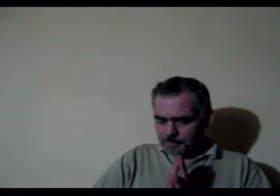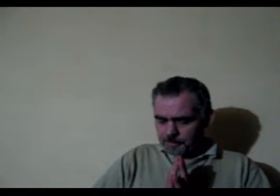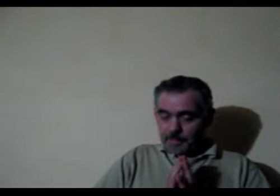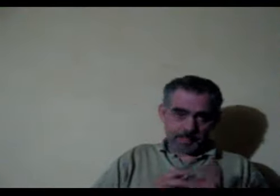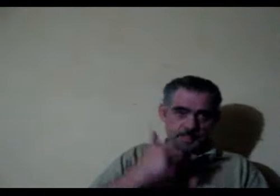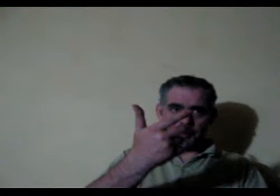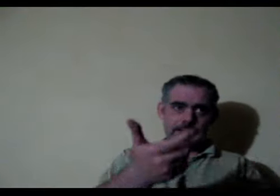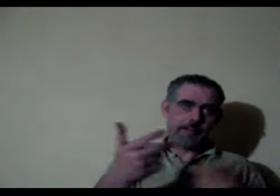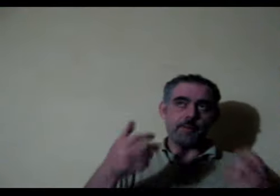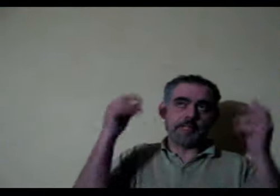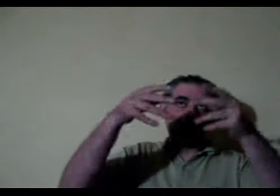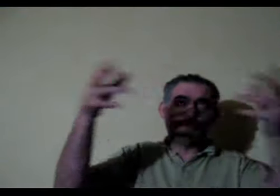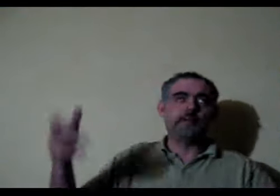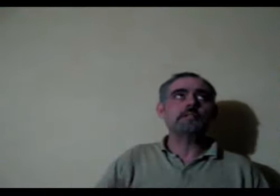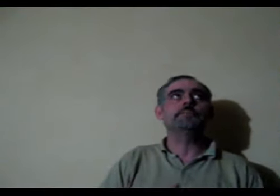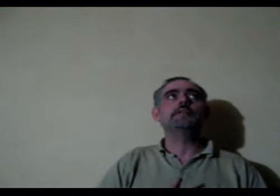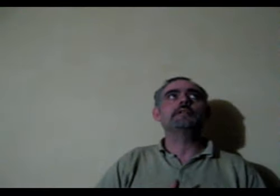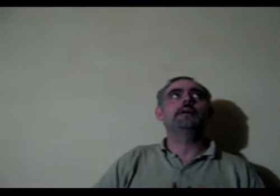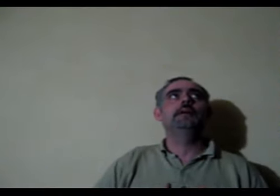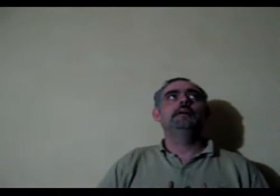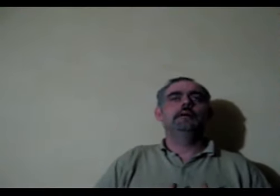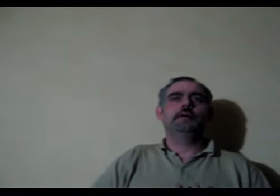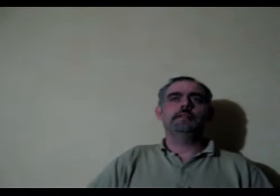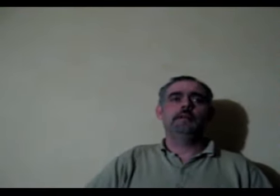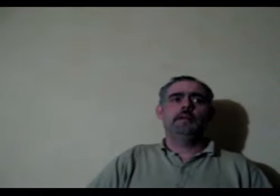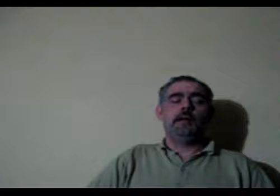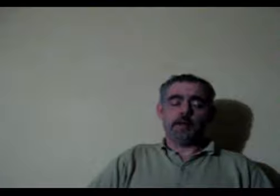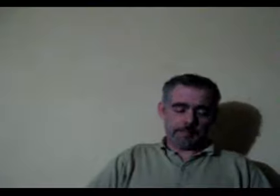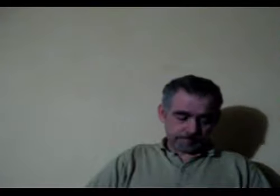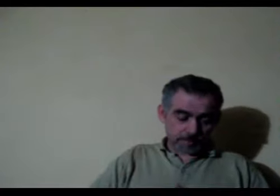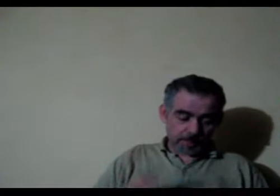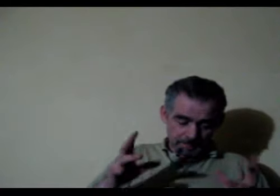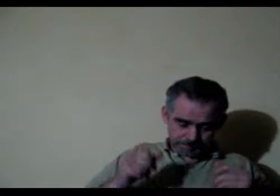I can explain how I see things but anyway the brain